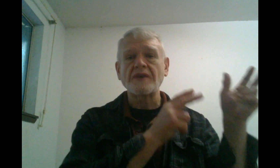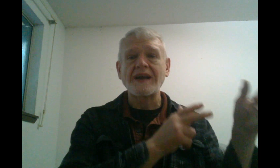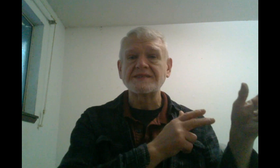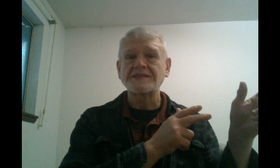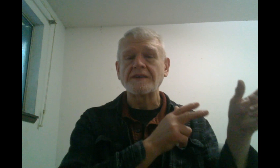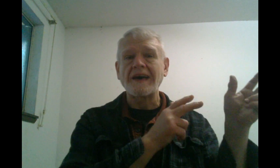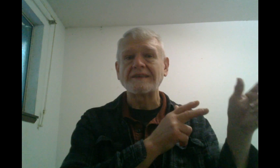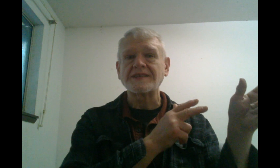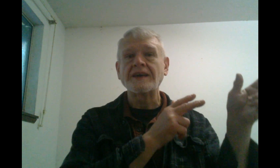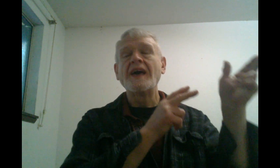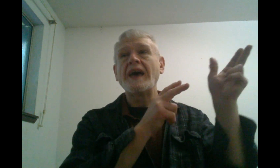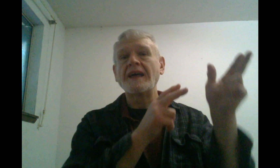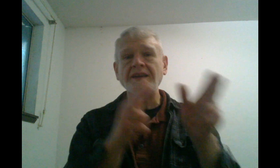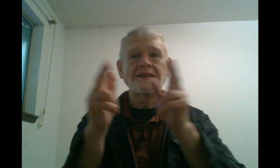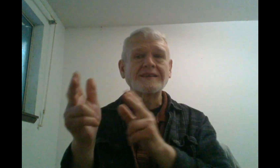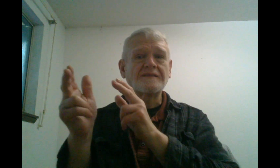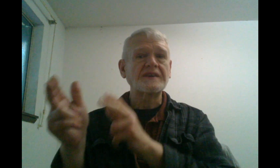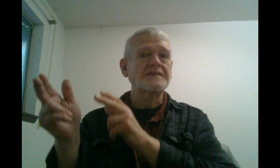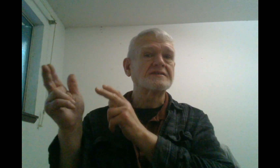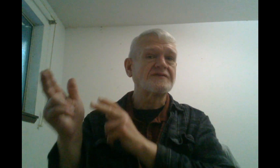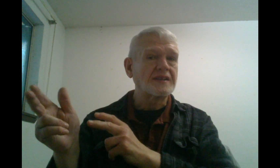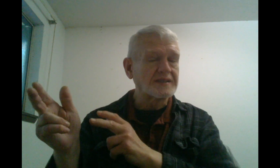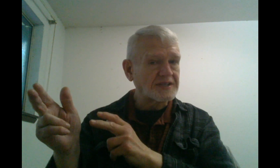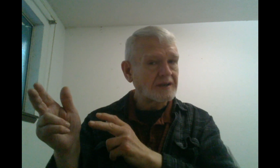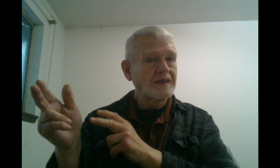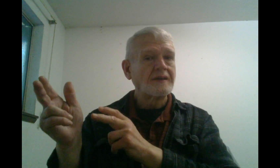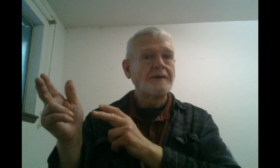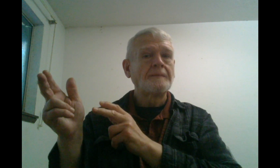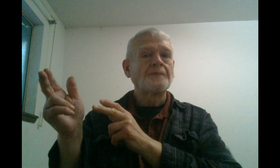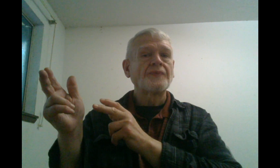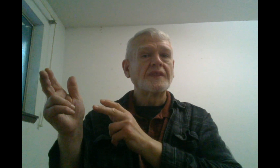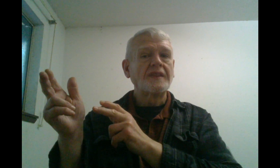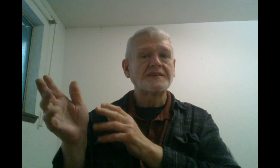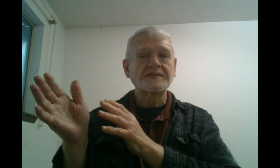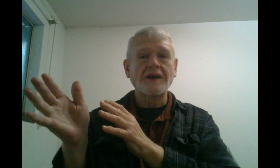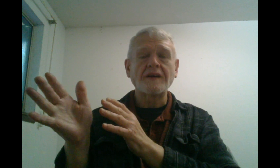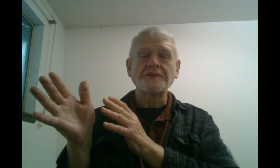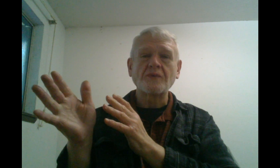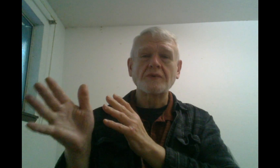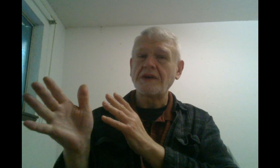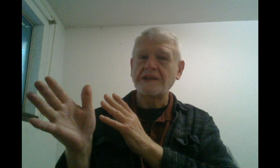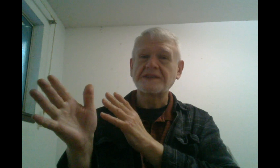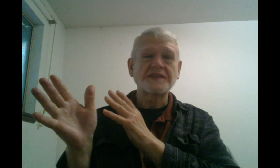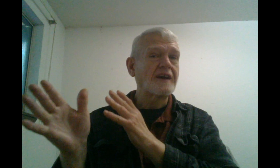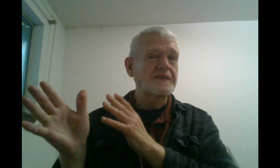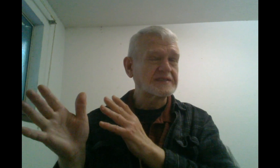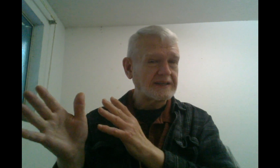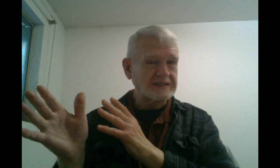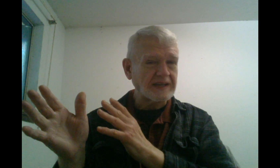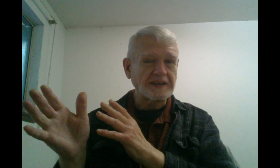transitional housing and then into the Veterans Village. This is all, it's enough as it is. I